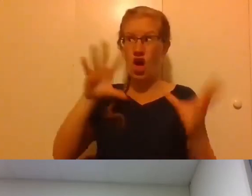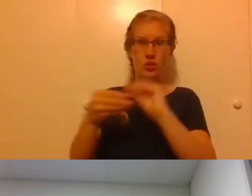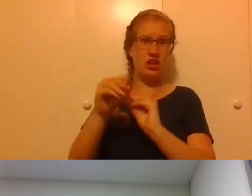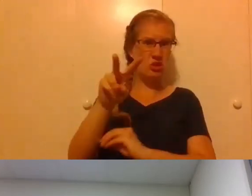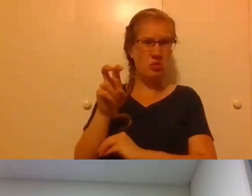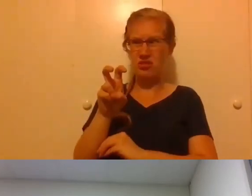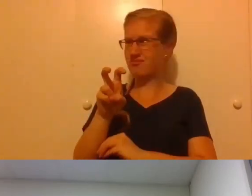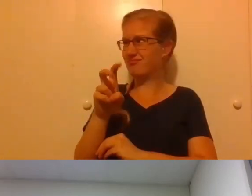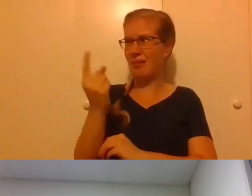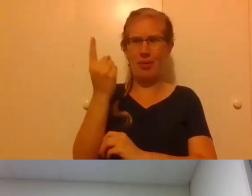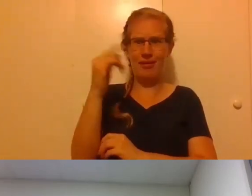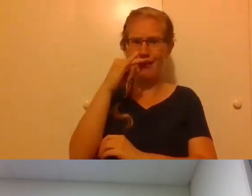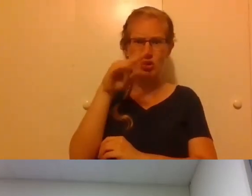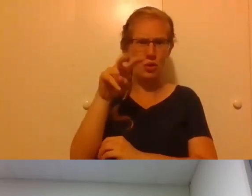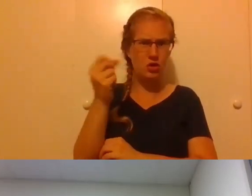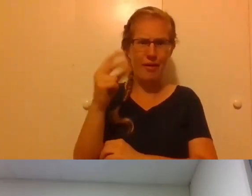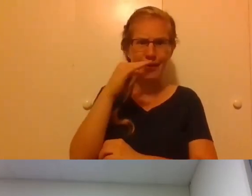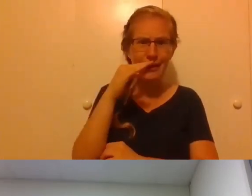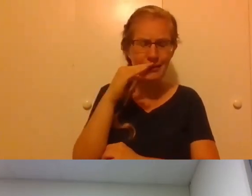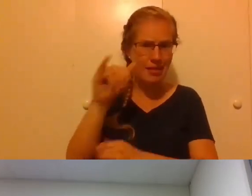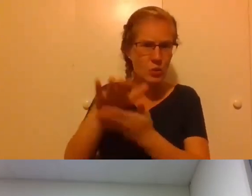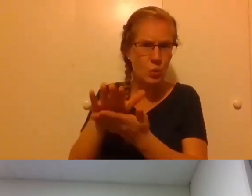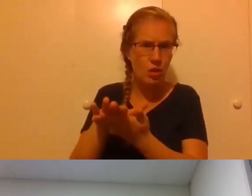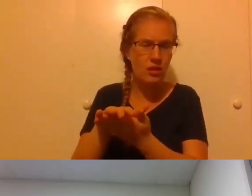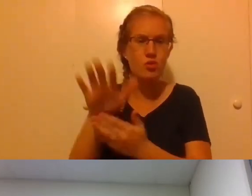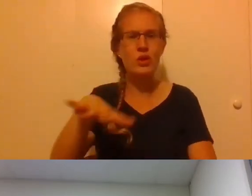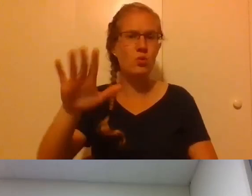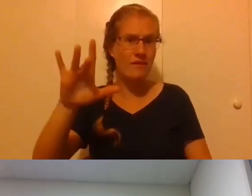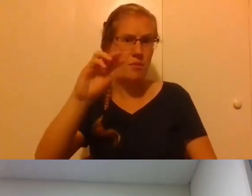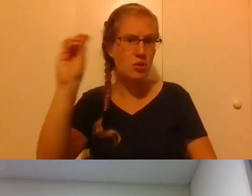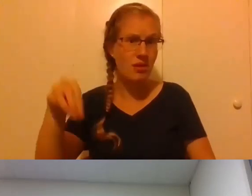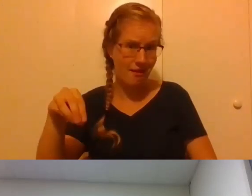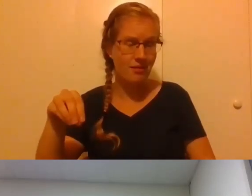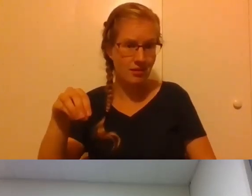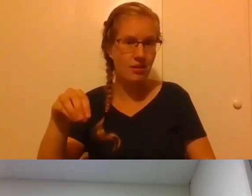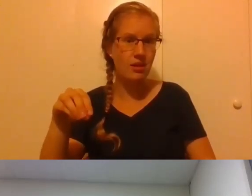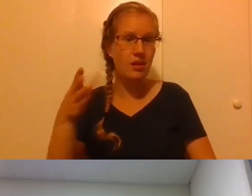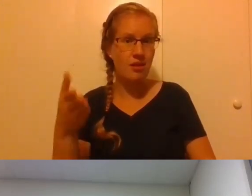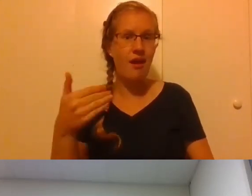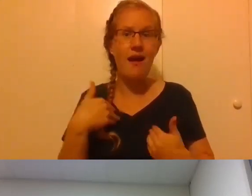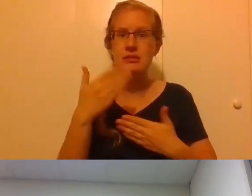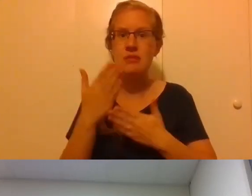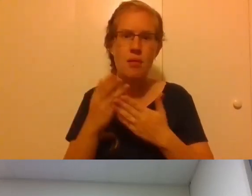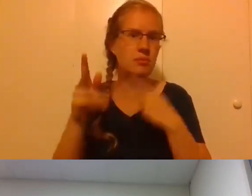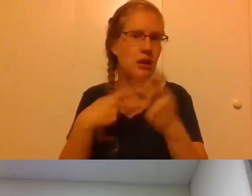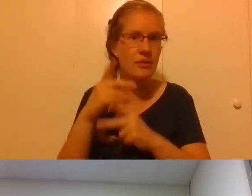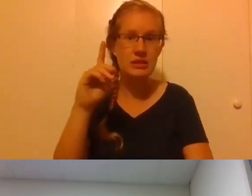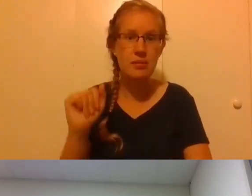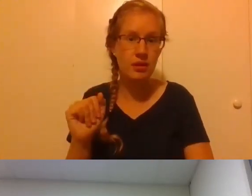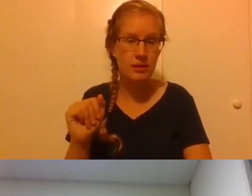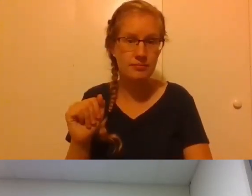some kids, 212 kids, I think, in the school and, and about 25% have some level of disability.